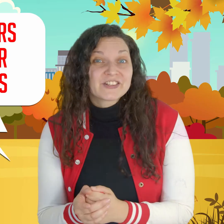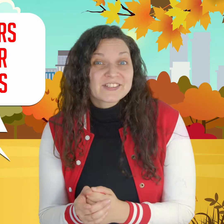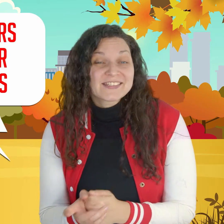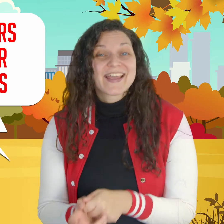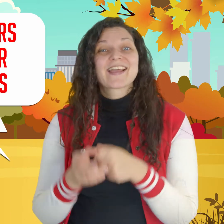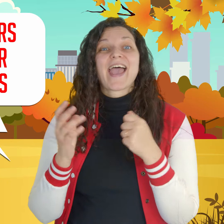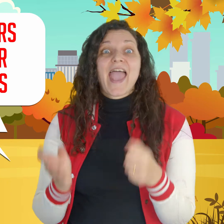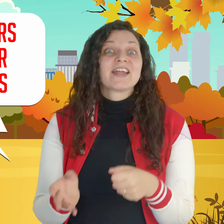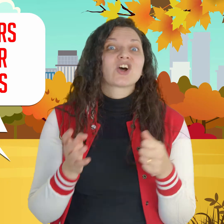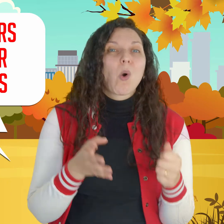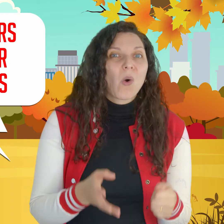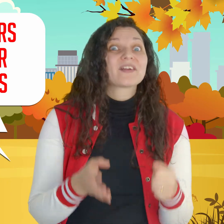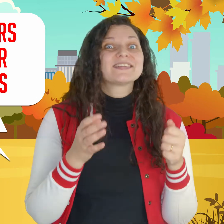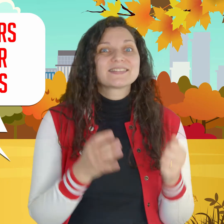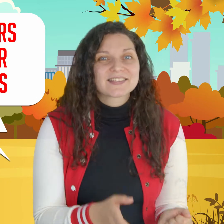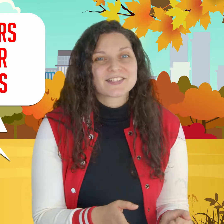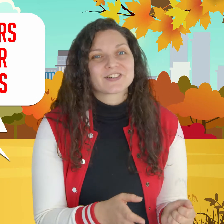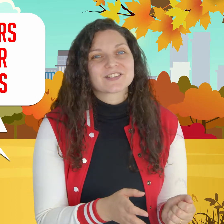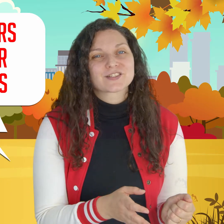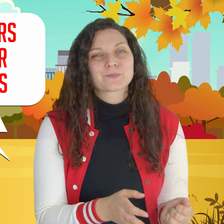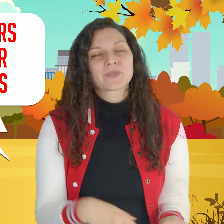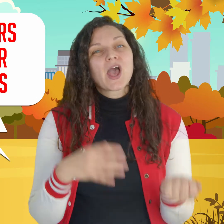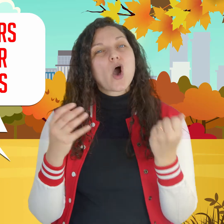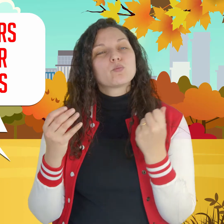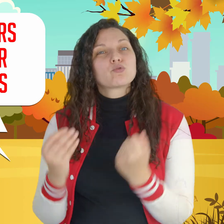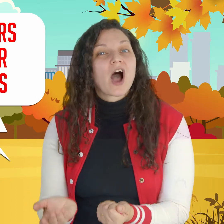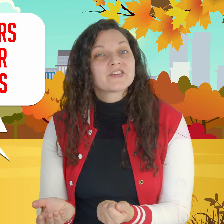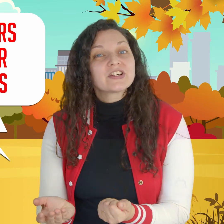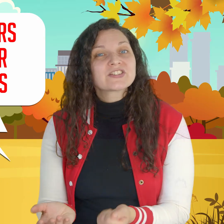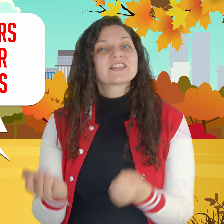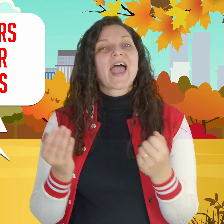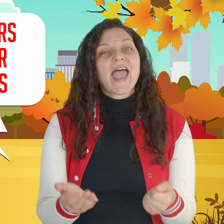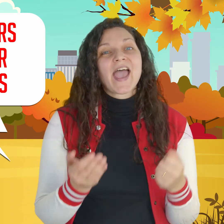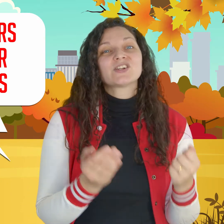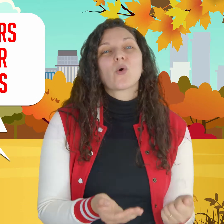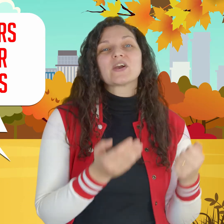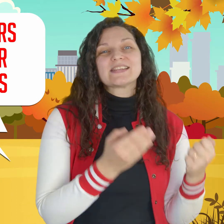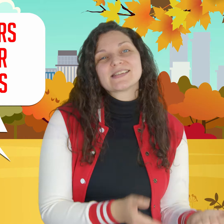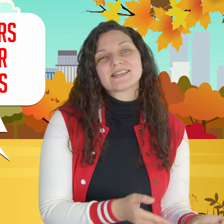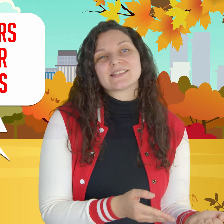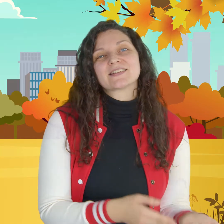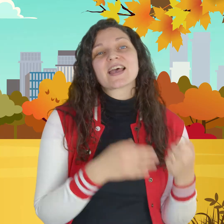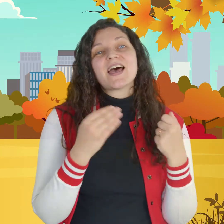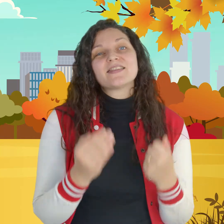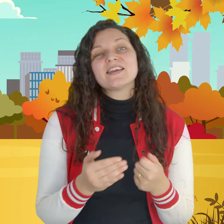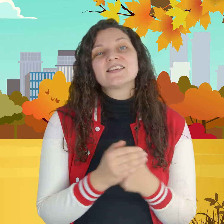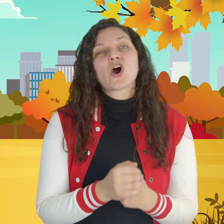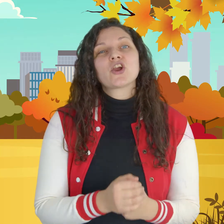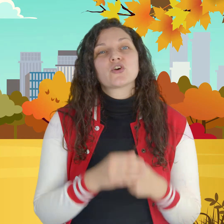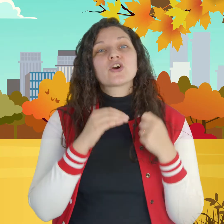and or sisters brothers and or sisters these are your